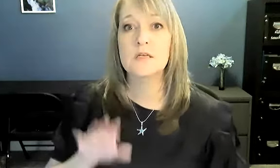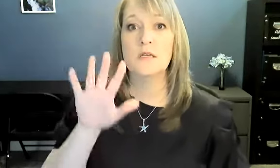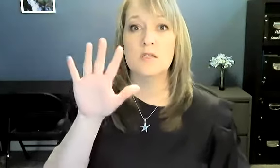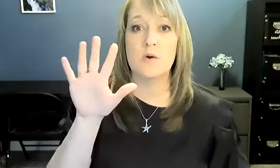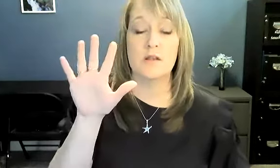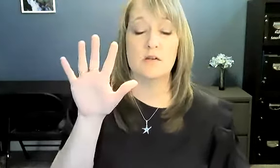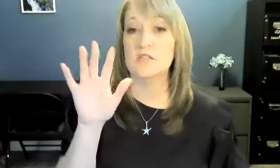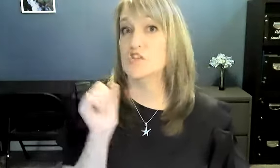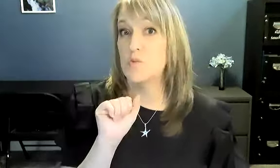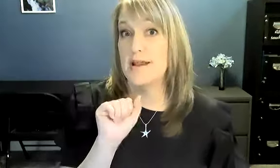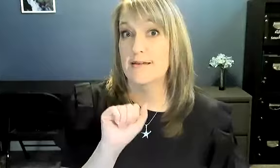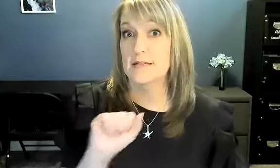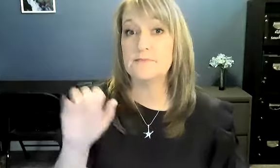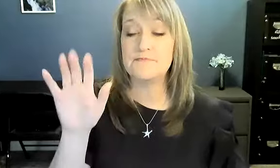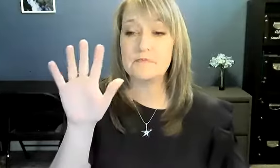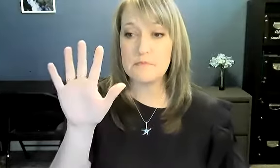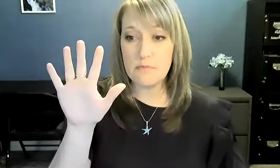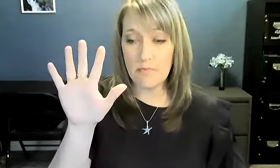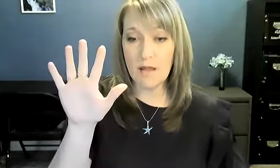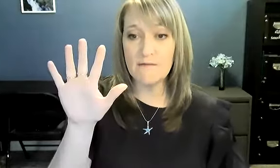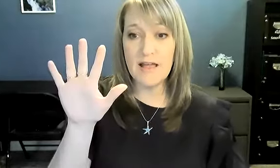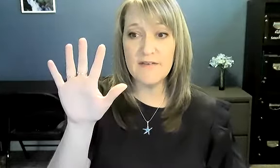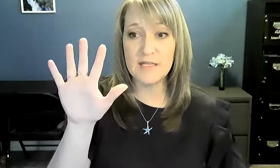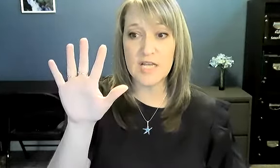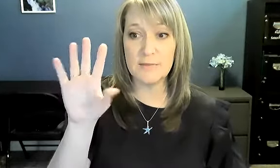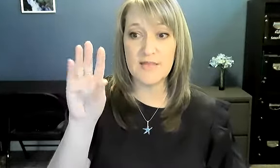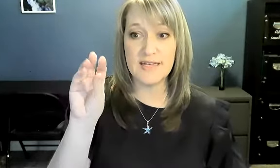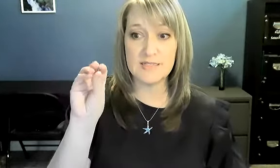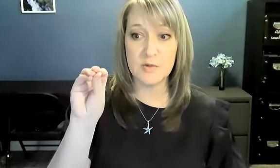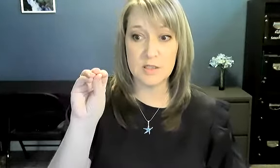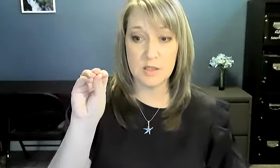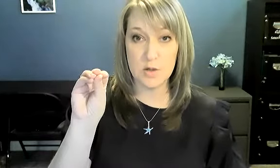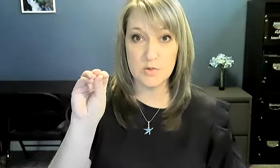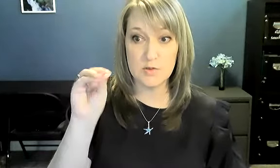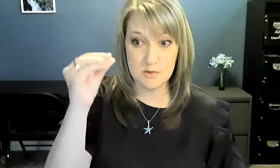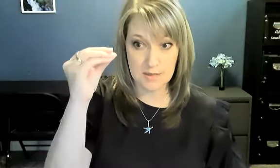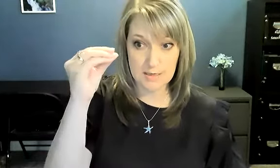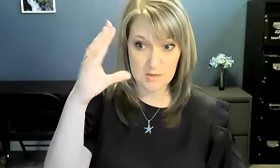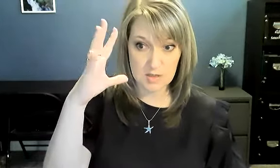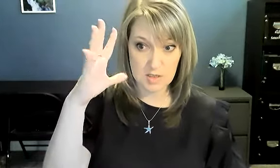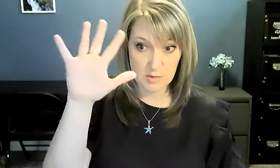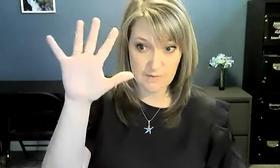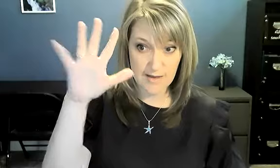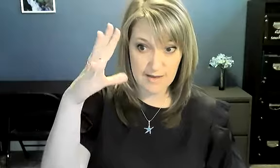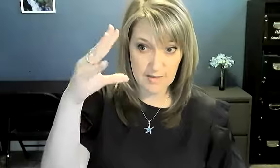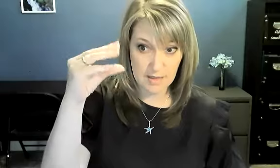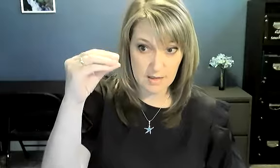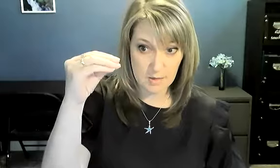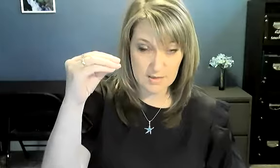You want, this is just one handed. A five handshape that then is going to close. Okay. So it starts with a five and then it closes.